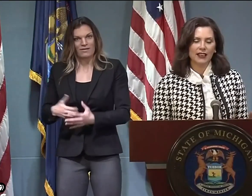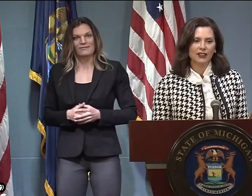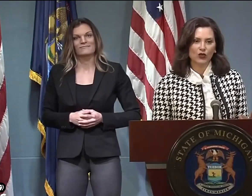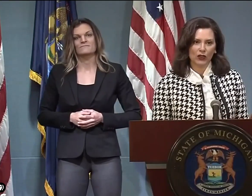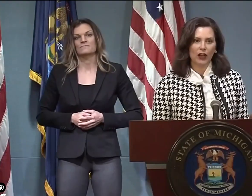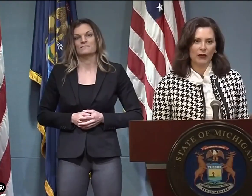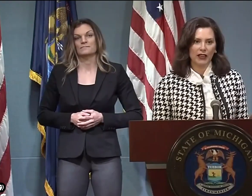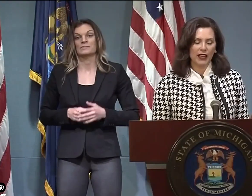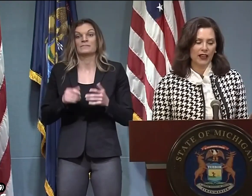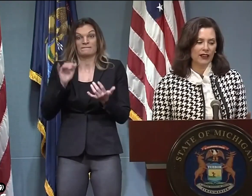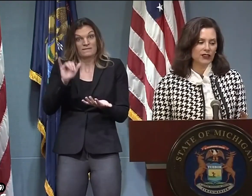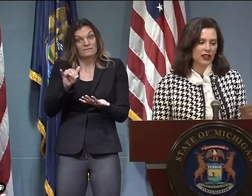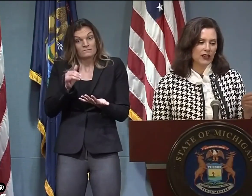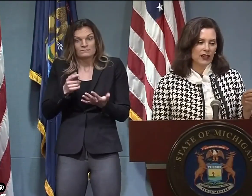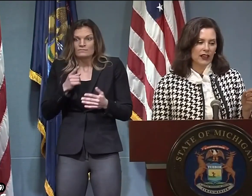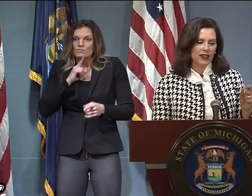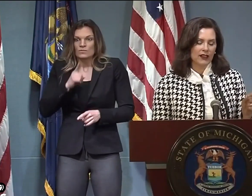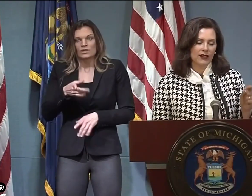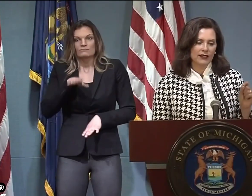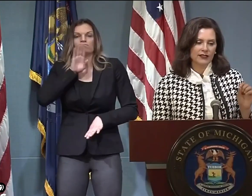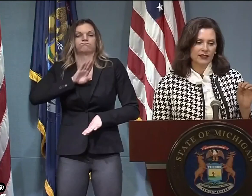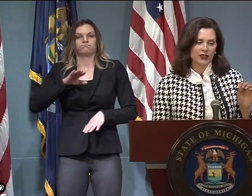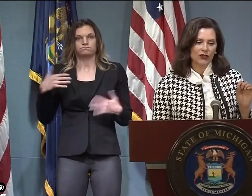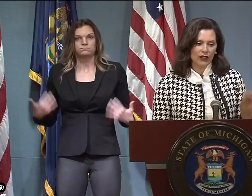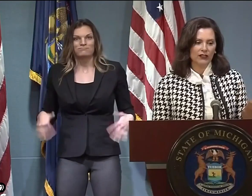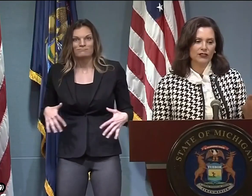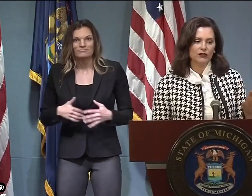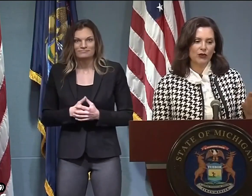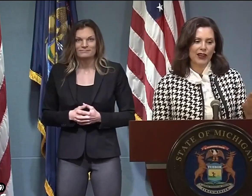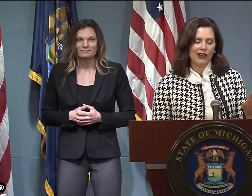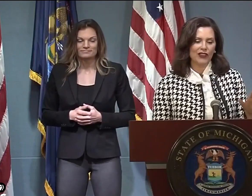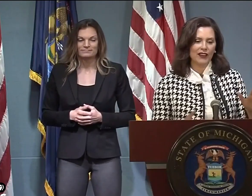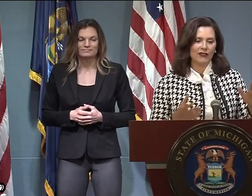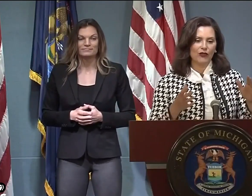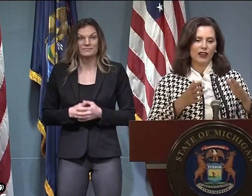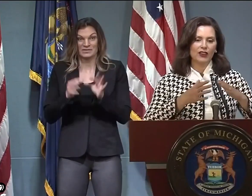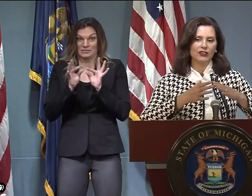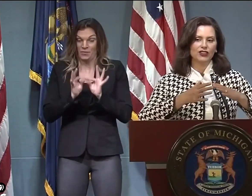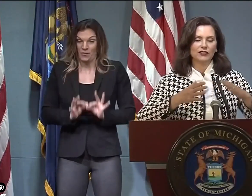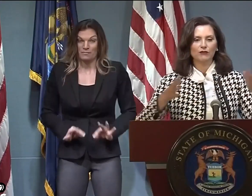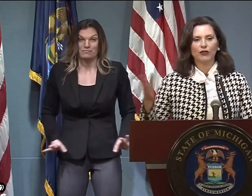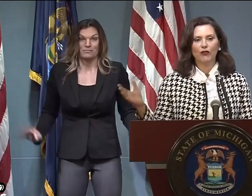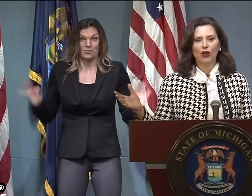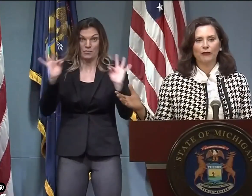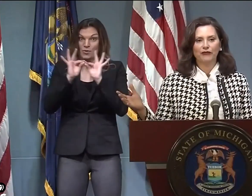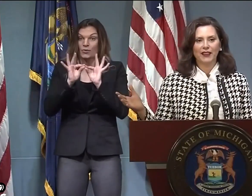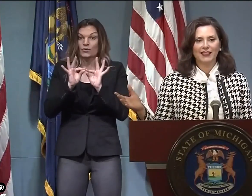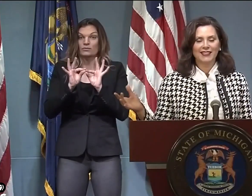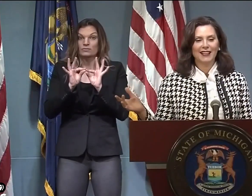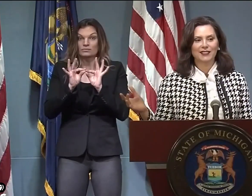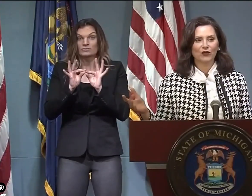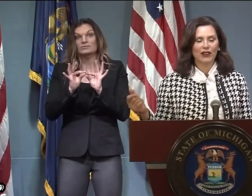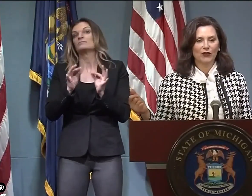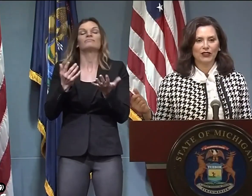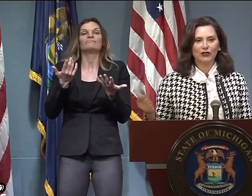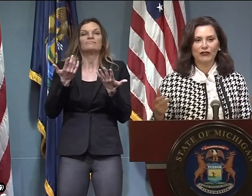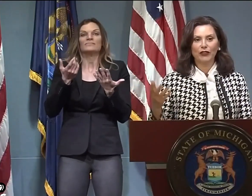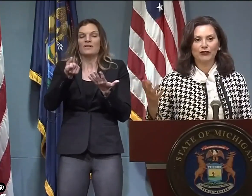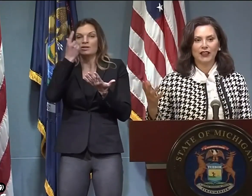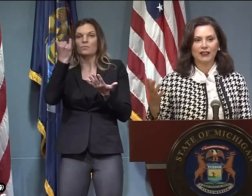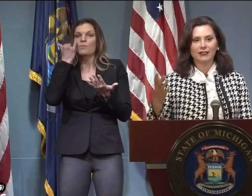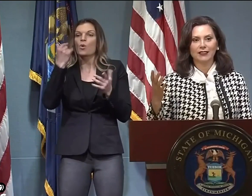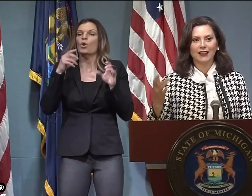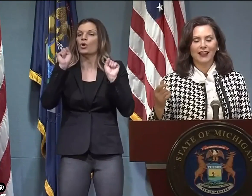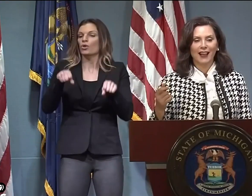an abundance of these things. But that still is a shortcoming. And it's critical to point out that if we could just